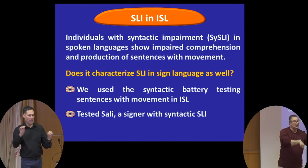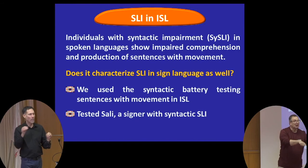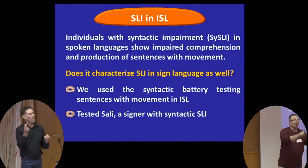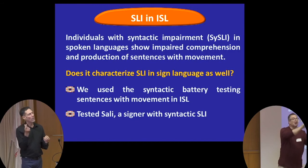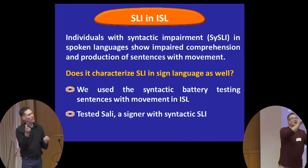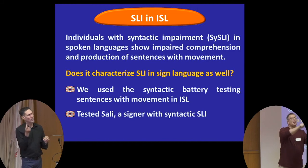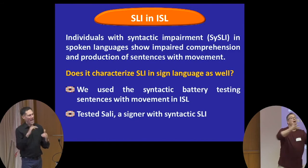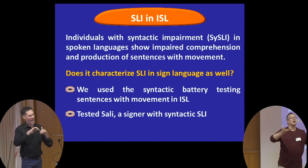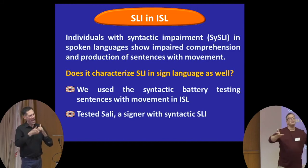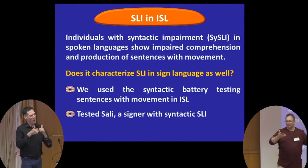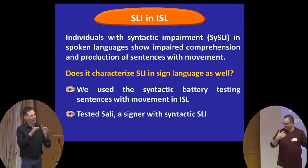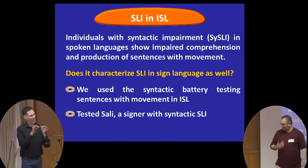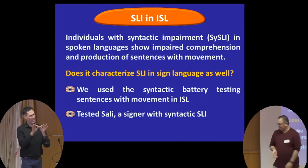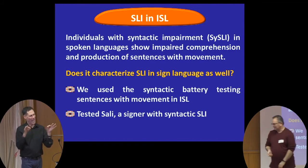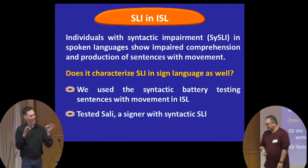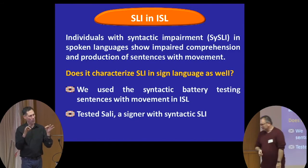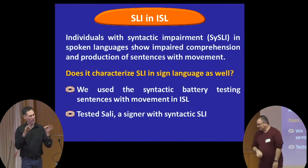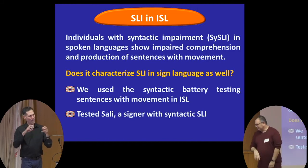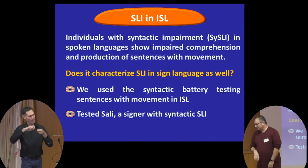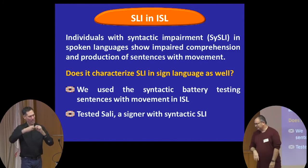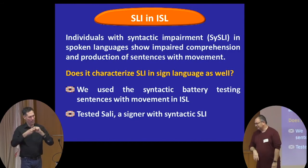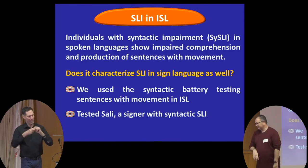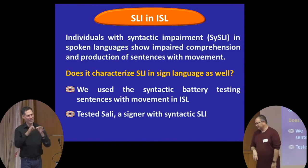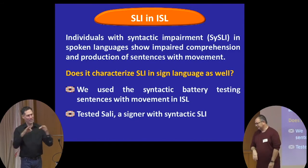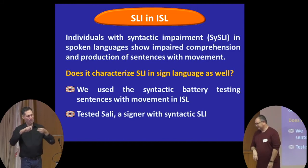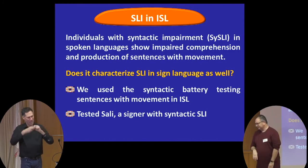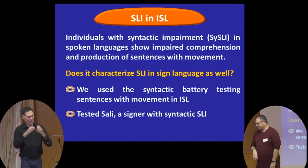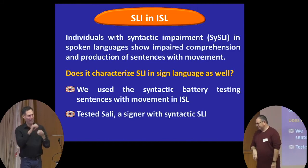how does language impairment, syntactic impairment in ISL looks like?